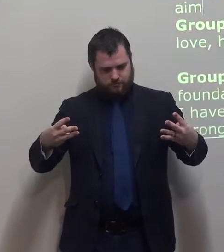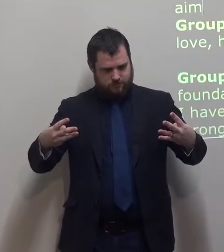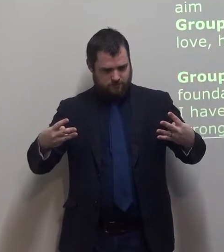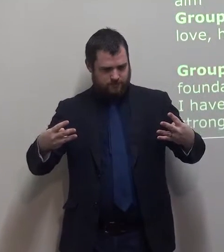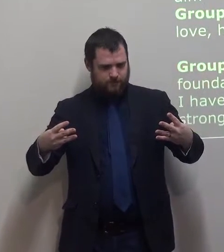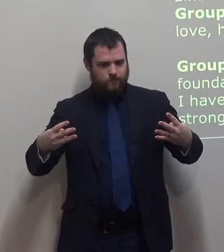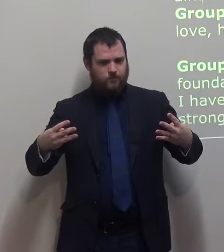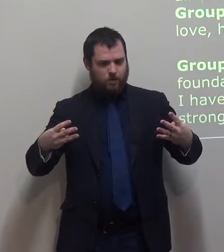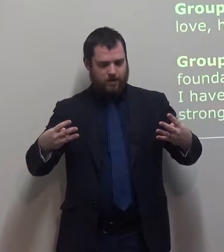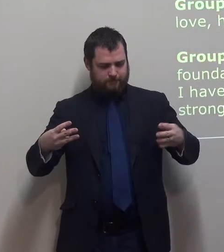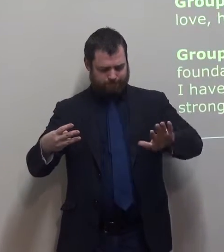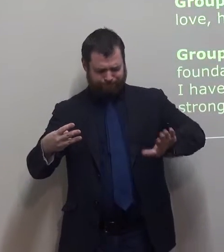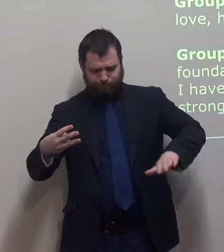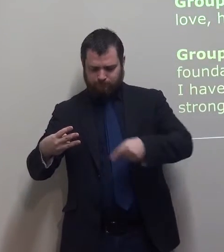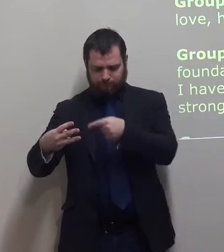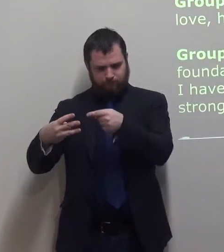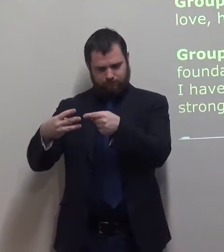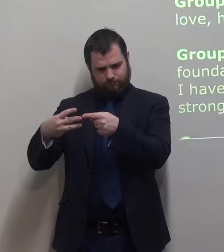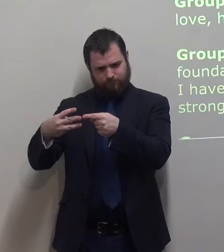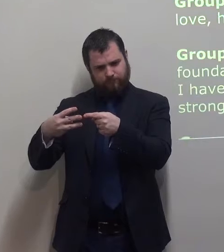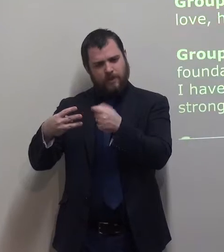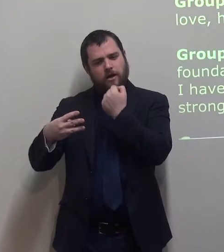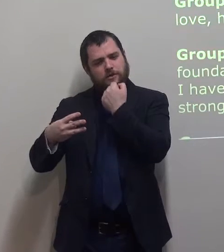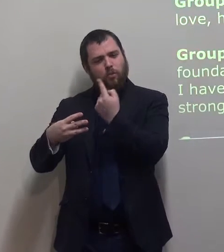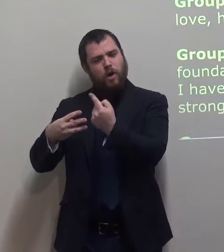Group number one are the foundations for the Christian level.